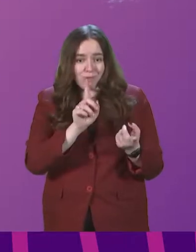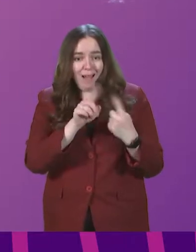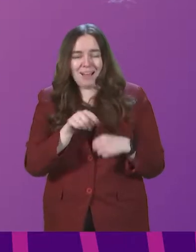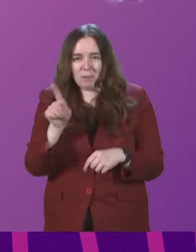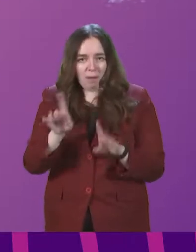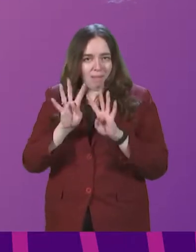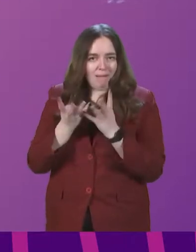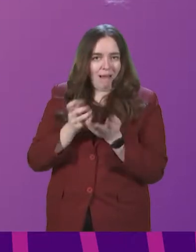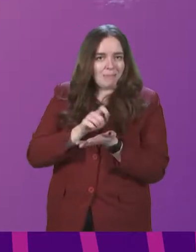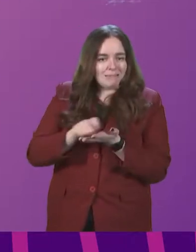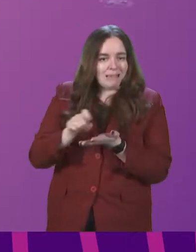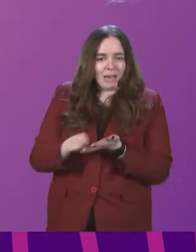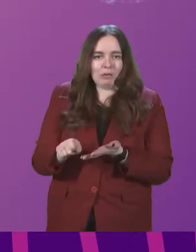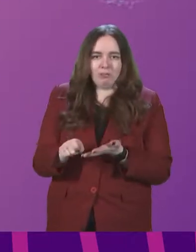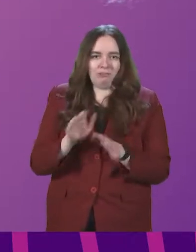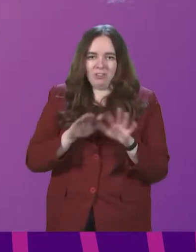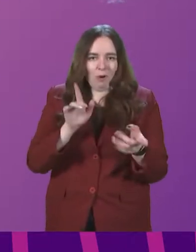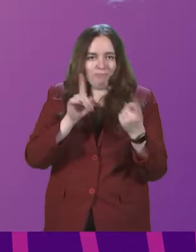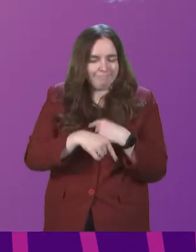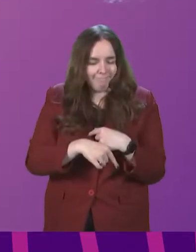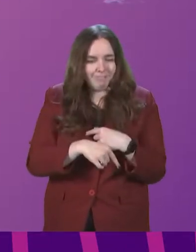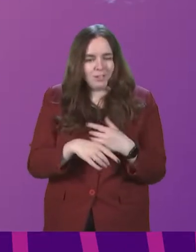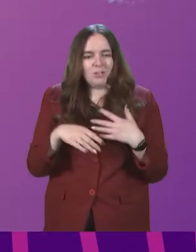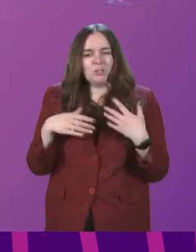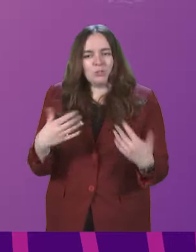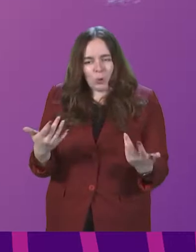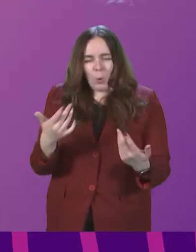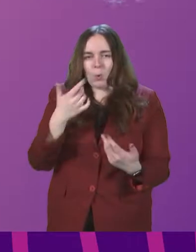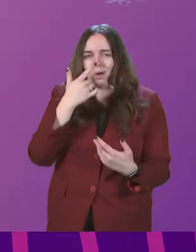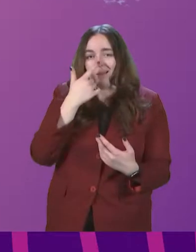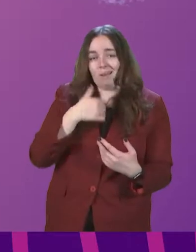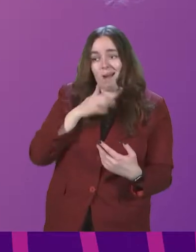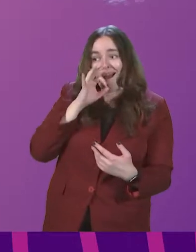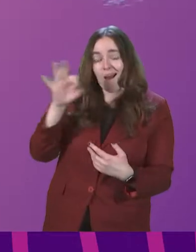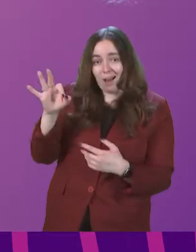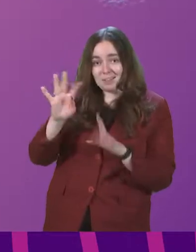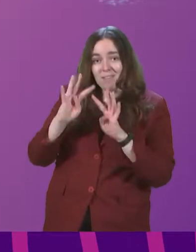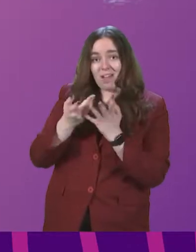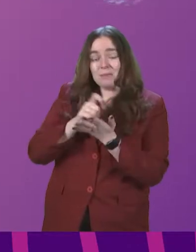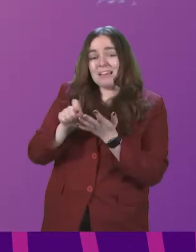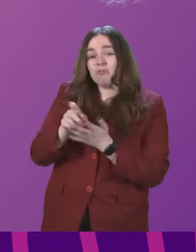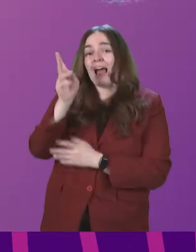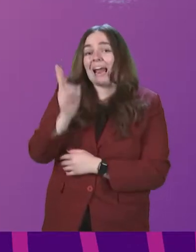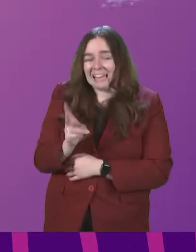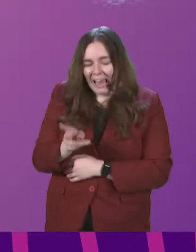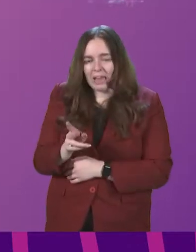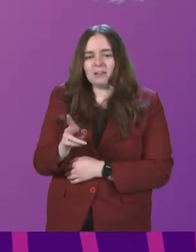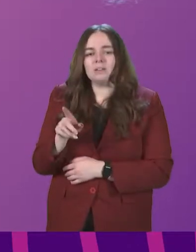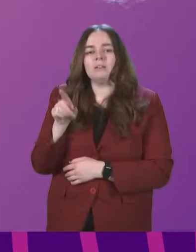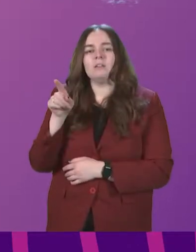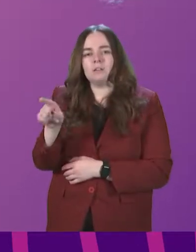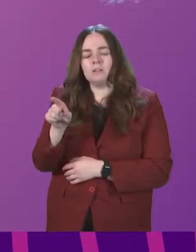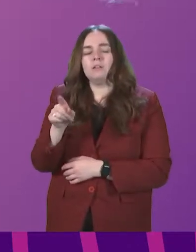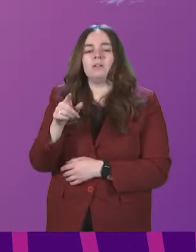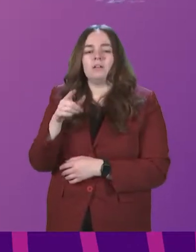the Cabinet Secretary was having none of it. So, can I ask the Cabinet Secretary again, what was the reason